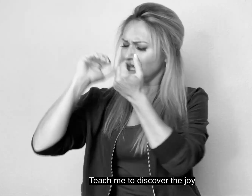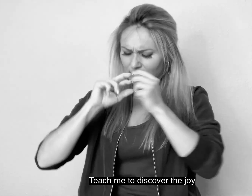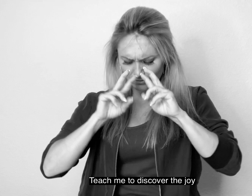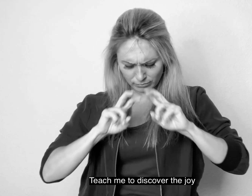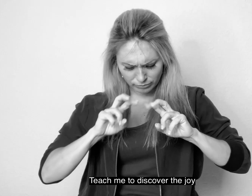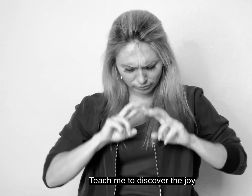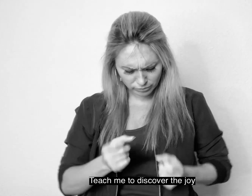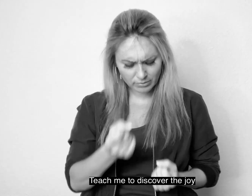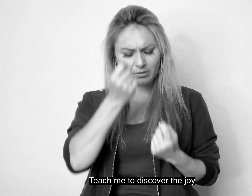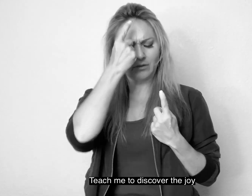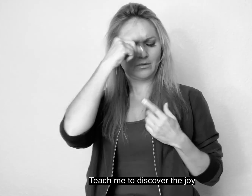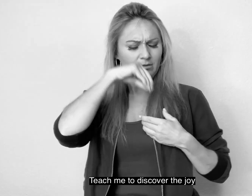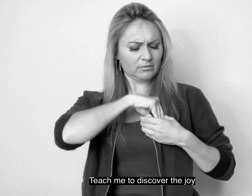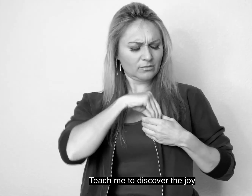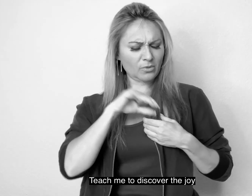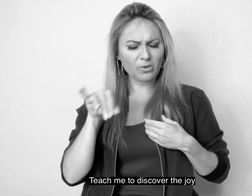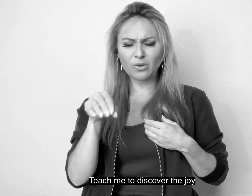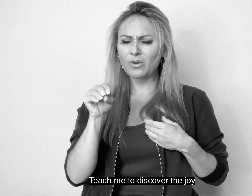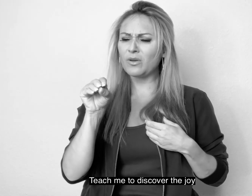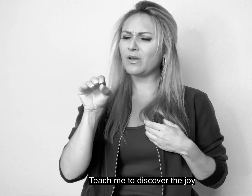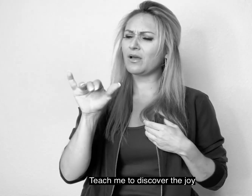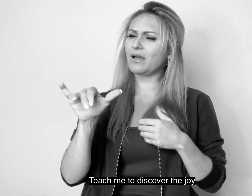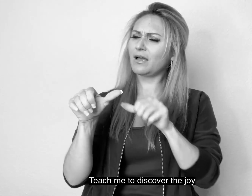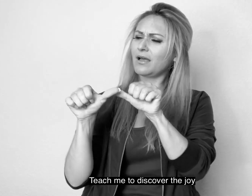to discover the joy